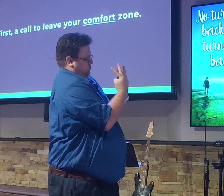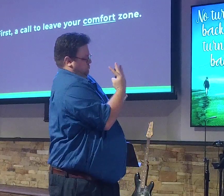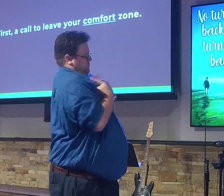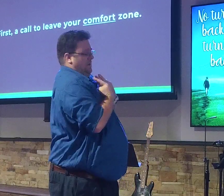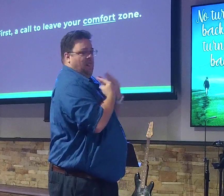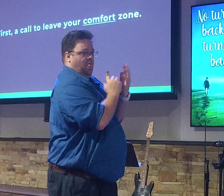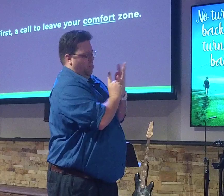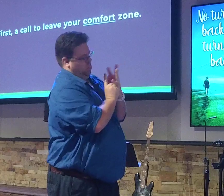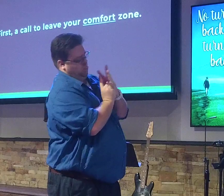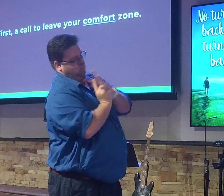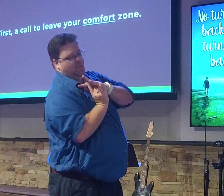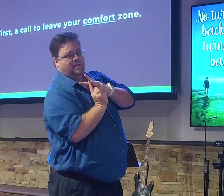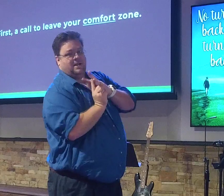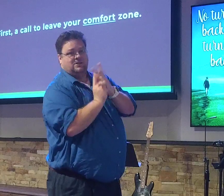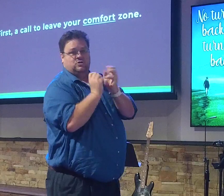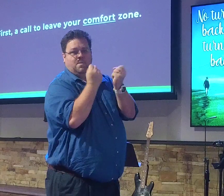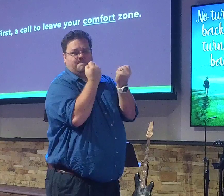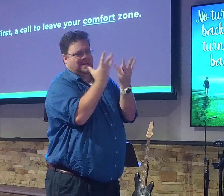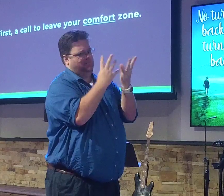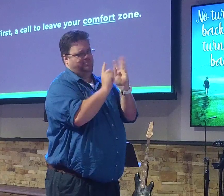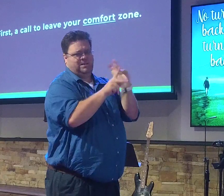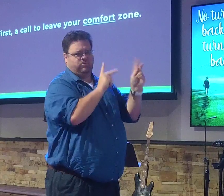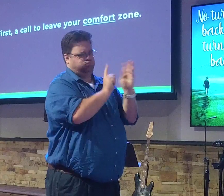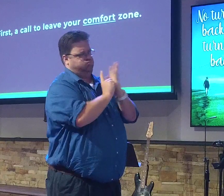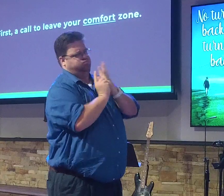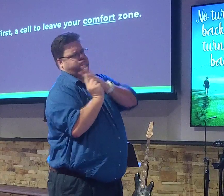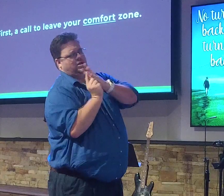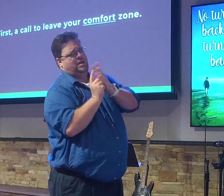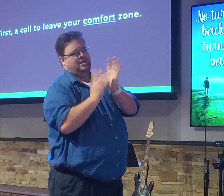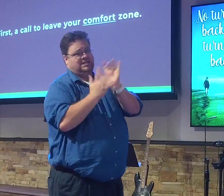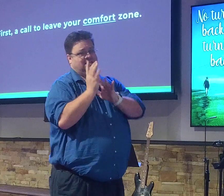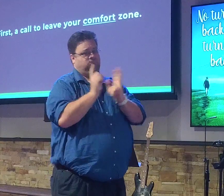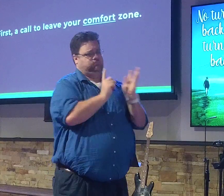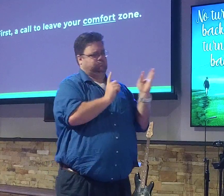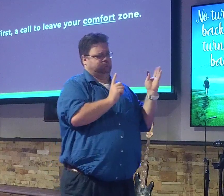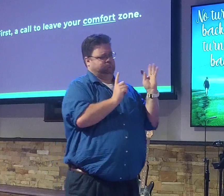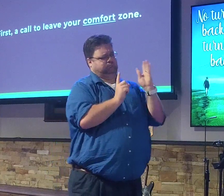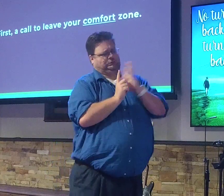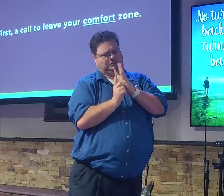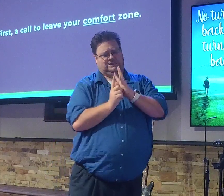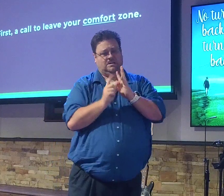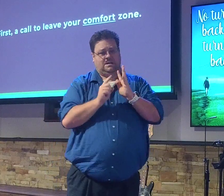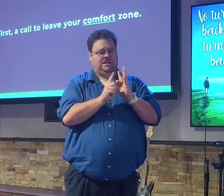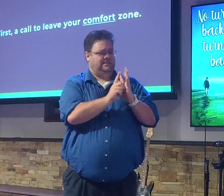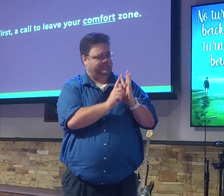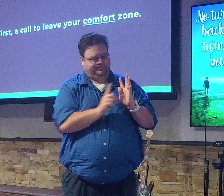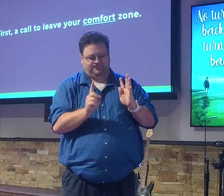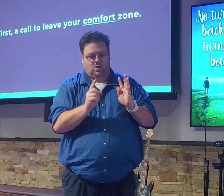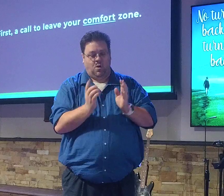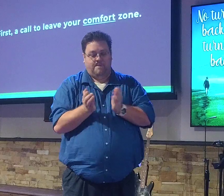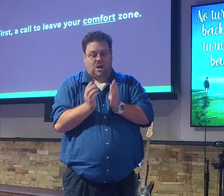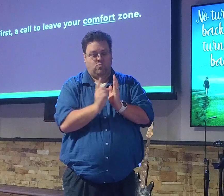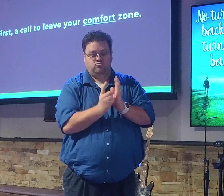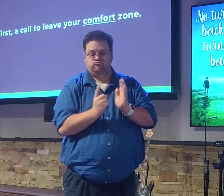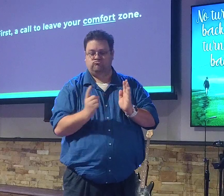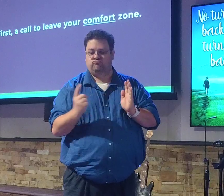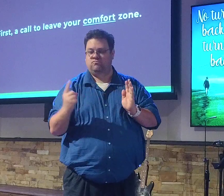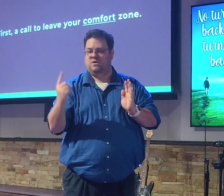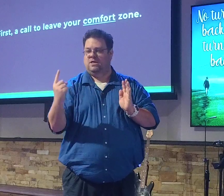and goes out a little bit into the lake, now there's some separation between him and the crowd. Now, then he'd be able to see him better. That video really doesn't